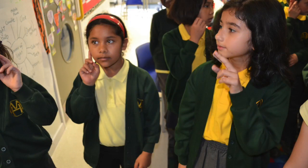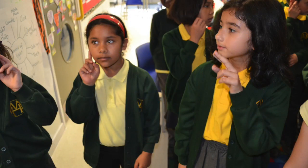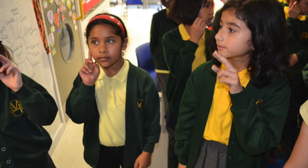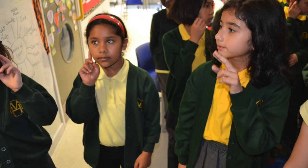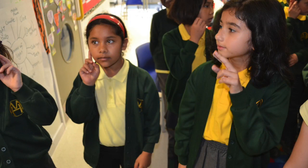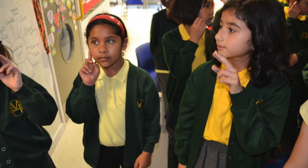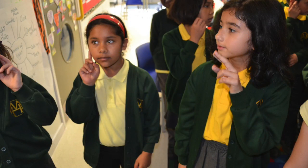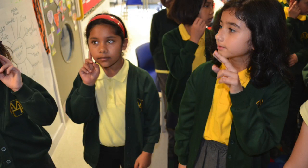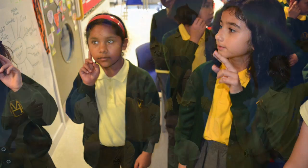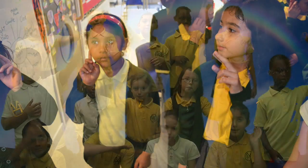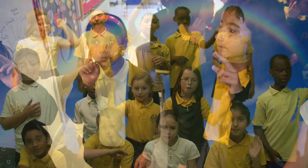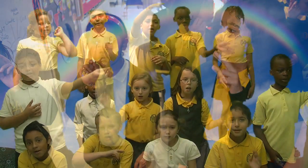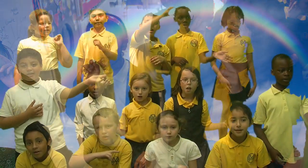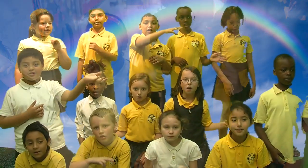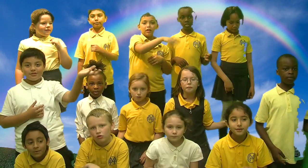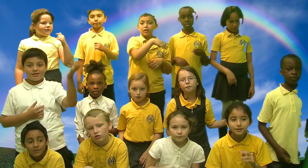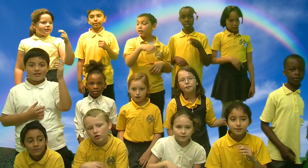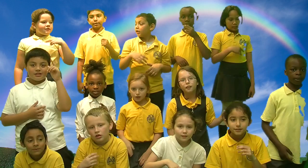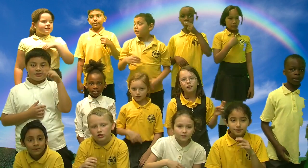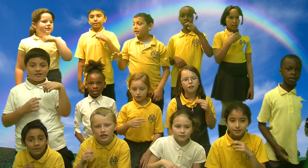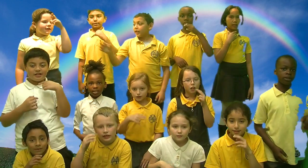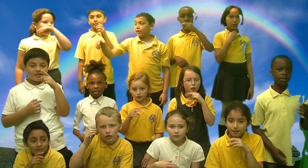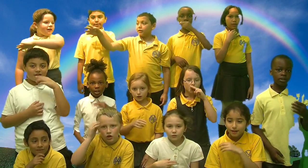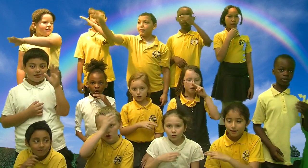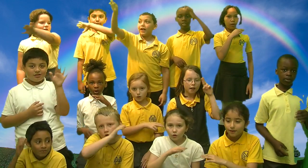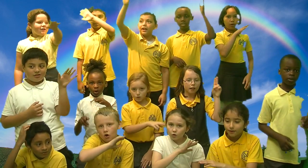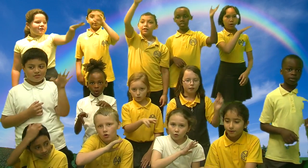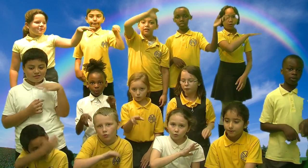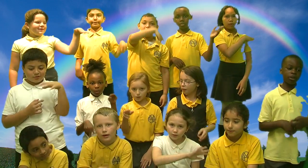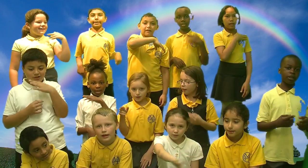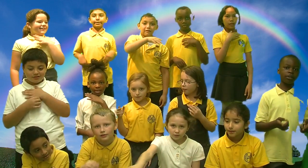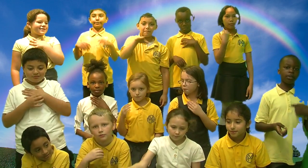sing a rainbow, sing a rainbow tune.